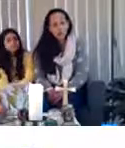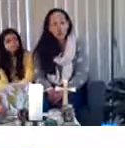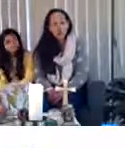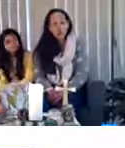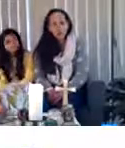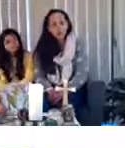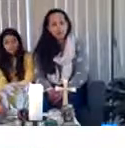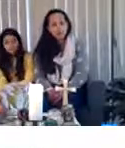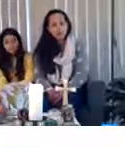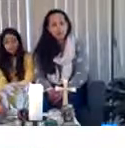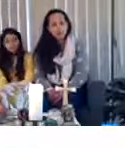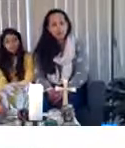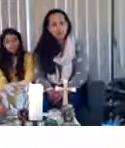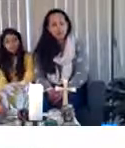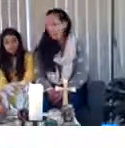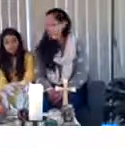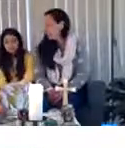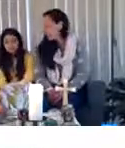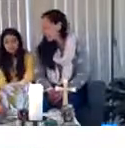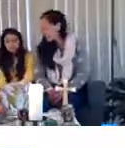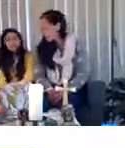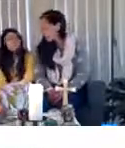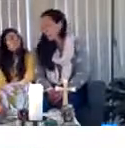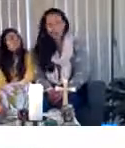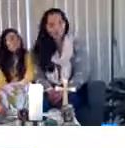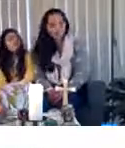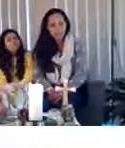Whoever believes in me will never be thirsty.